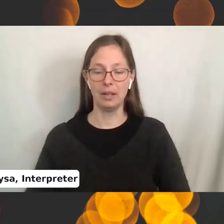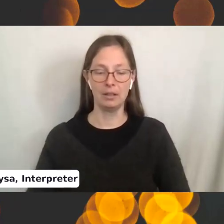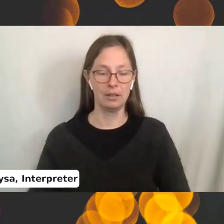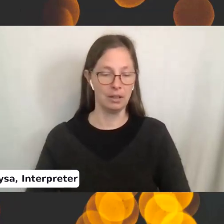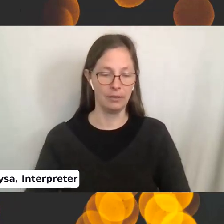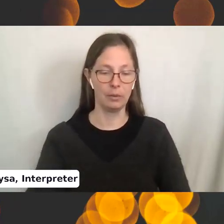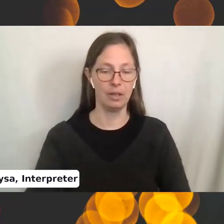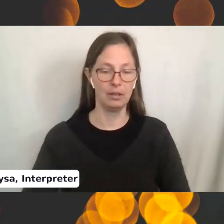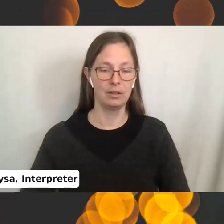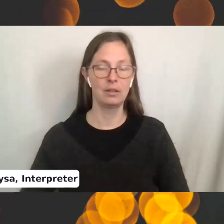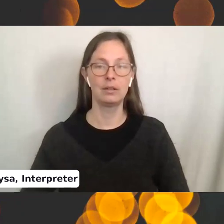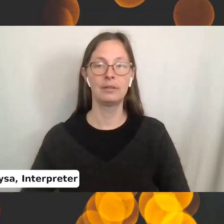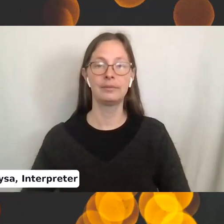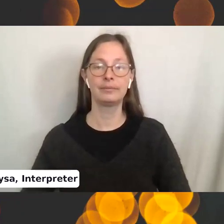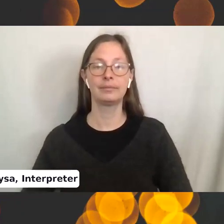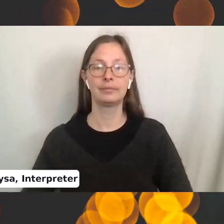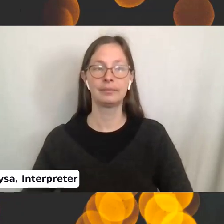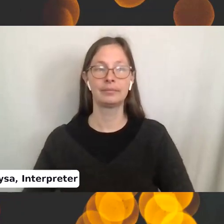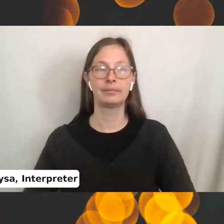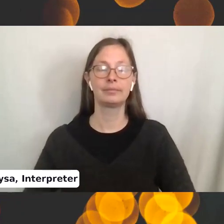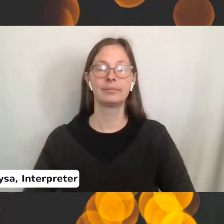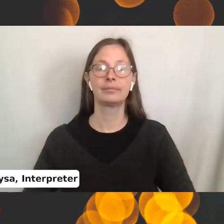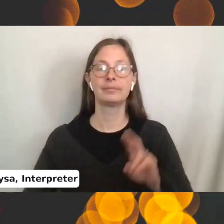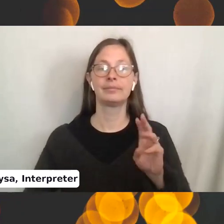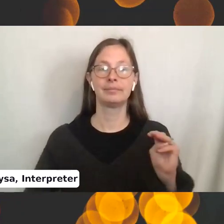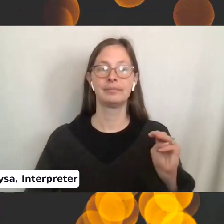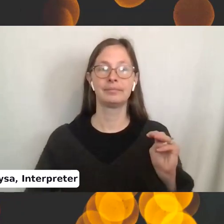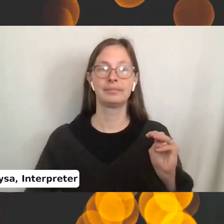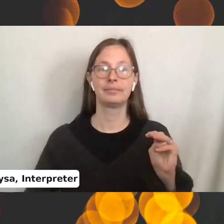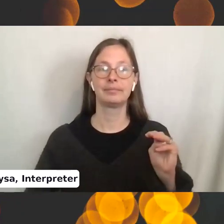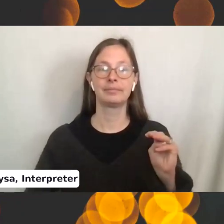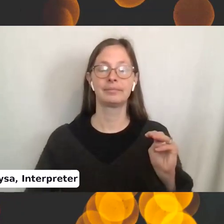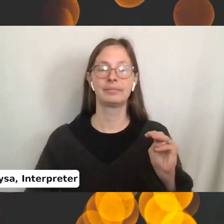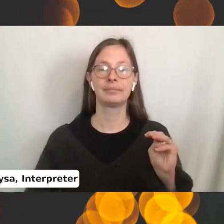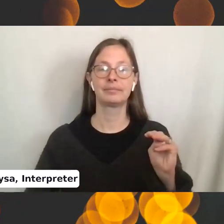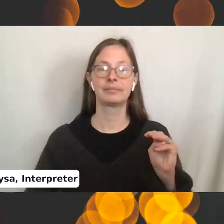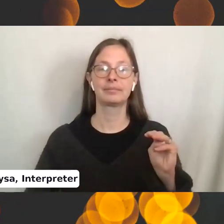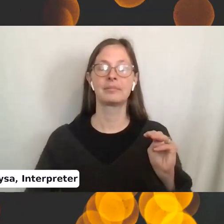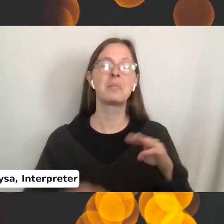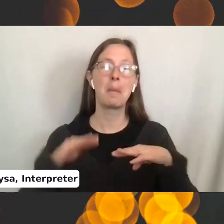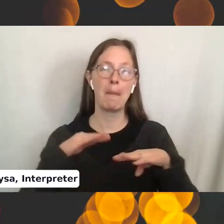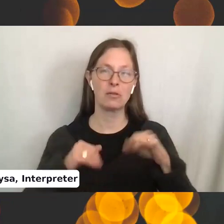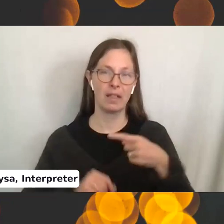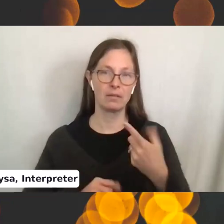So, um, they're basically this.